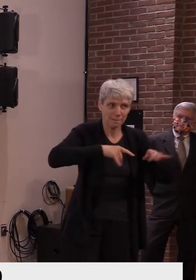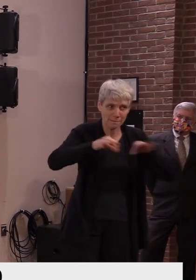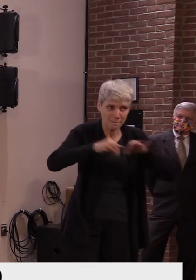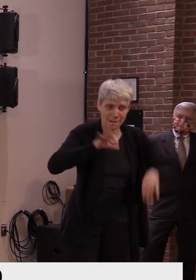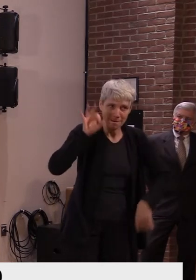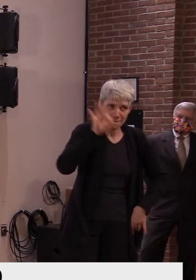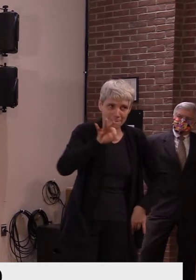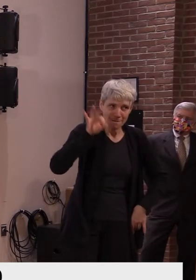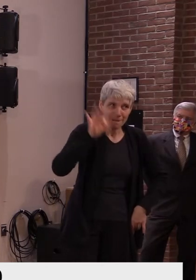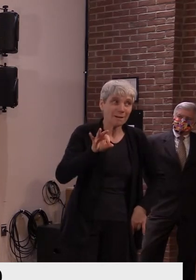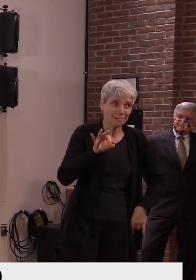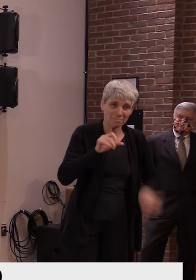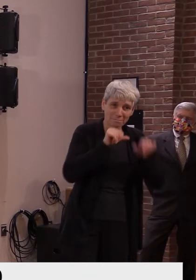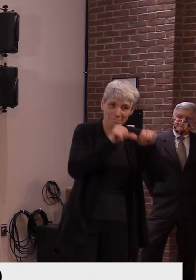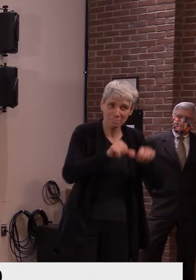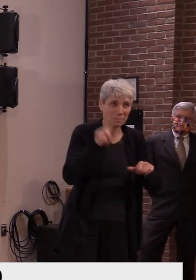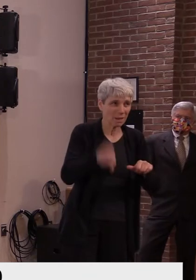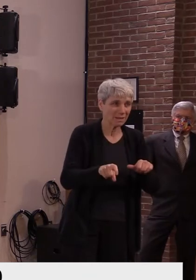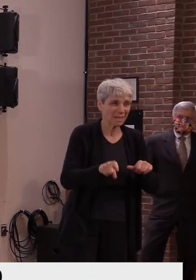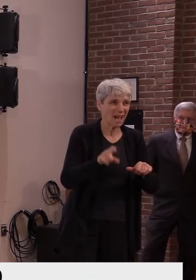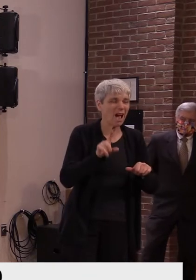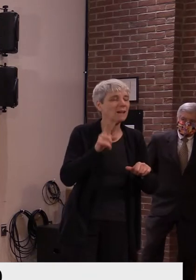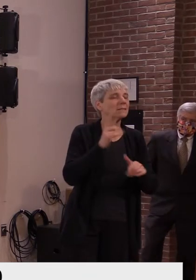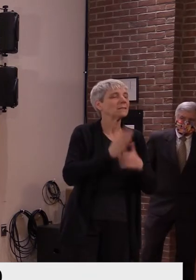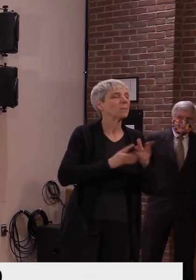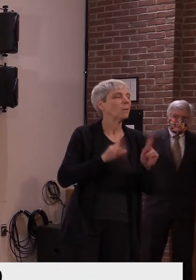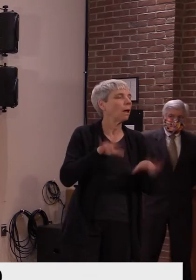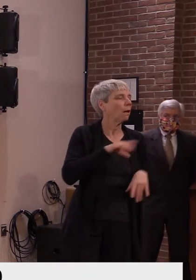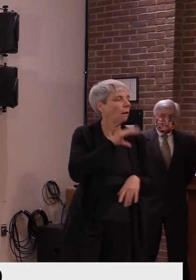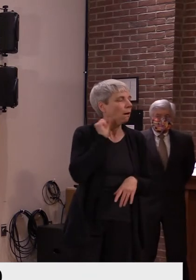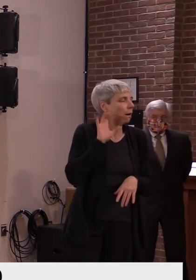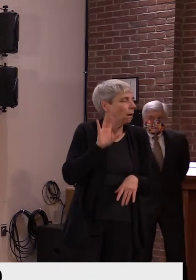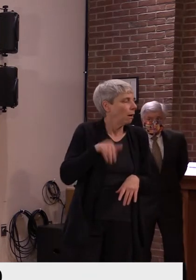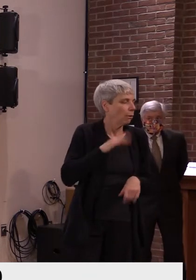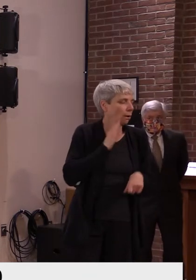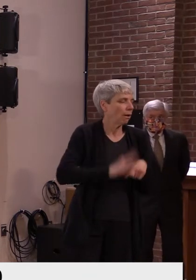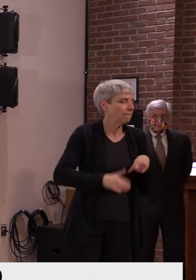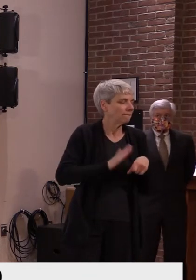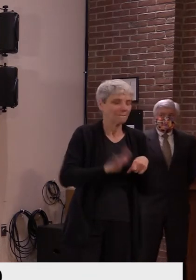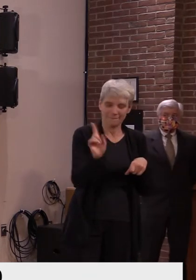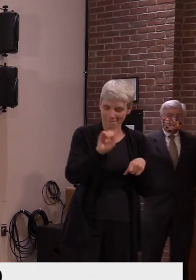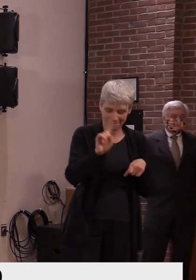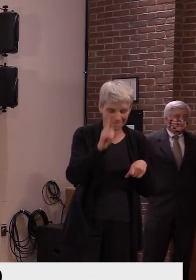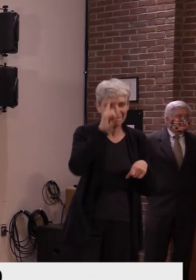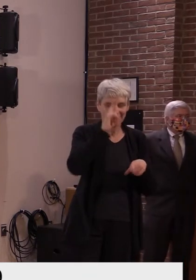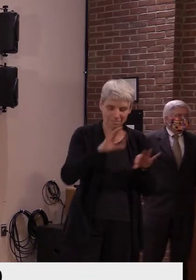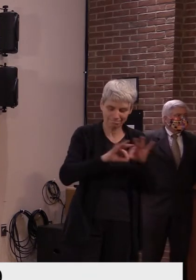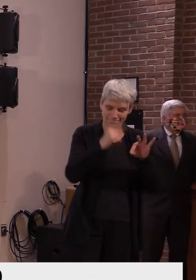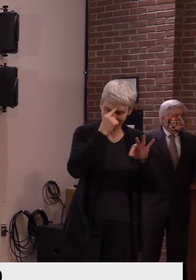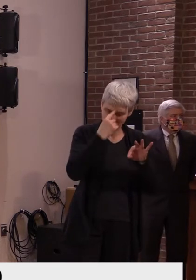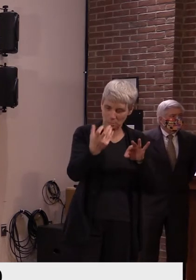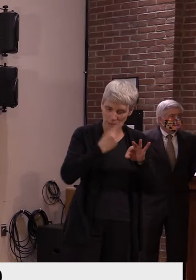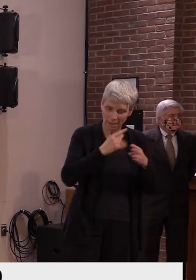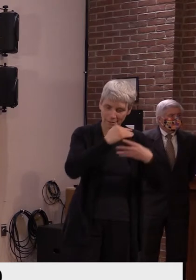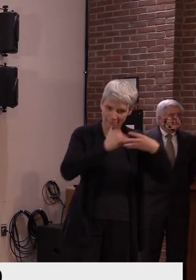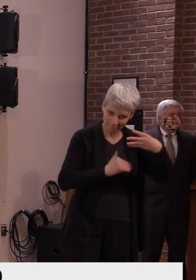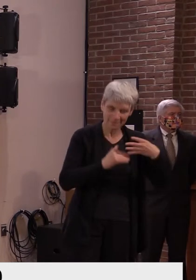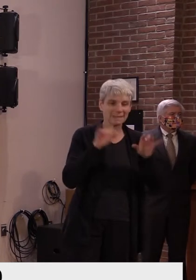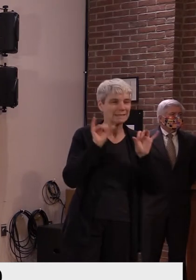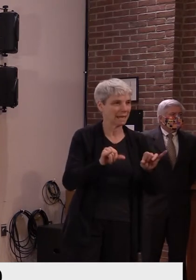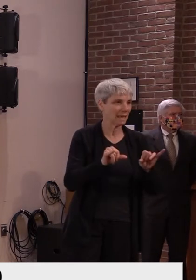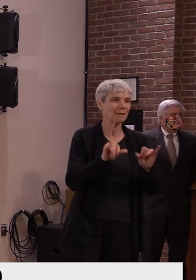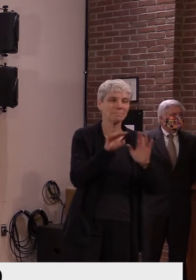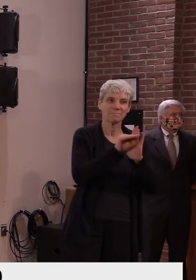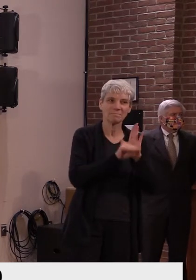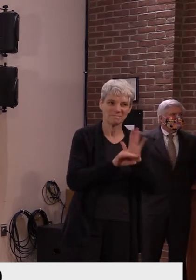complacent. We've let our guard down and we're seeing the effects of that, but we can, we can counter that. And a quick question for Dr. Lee,